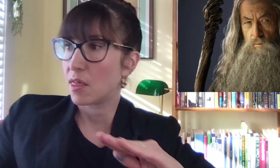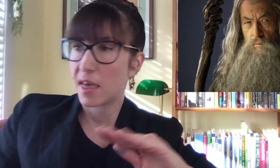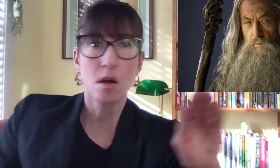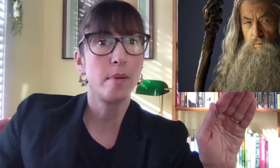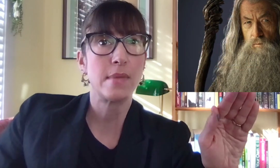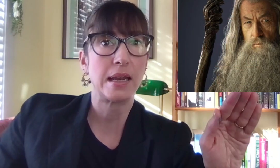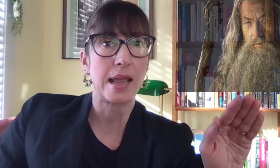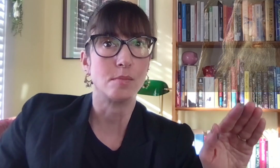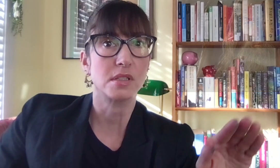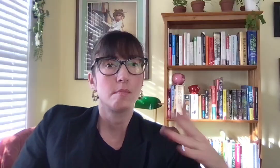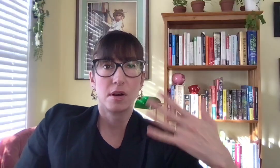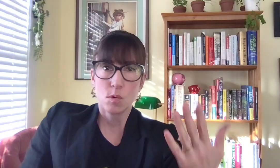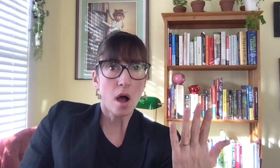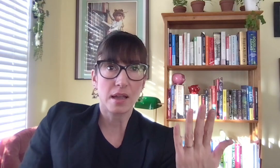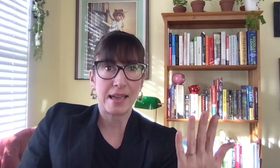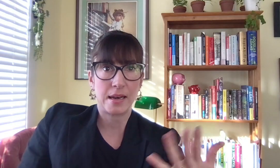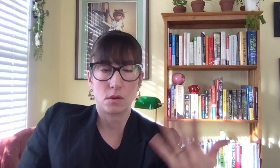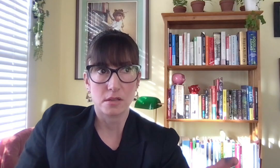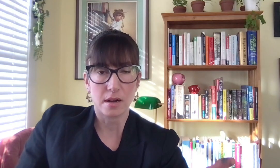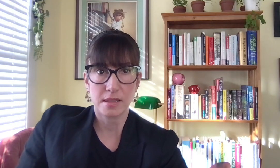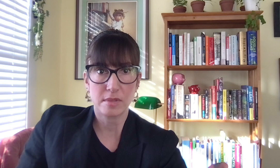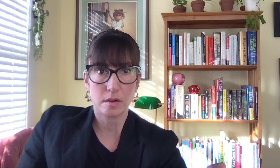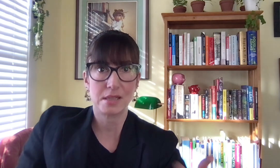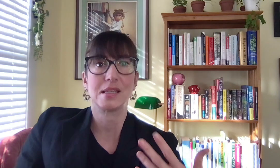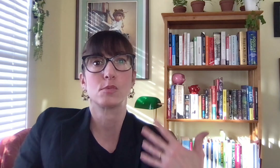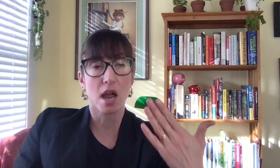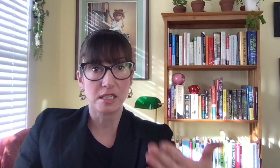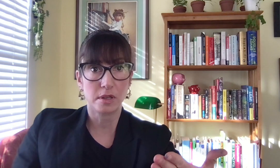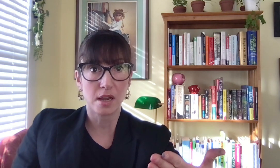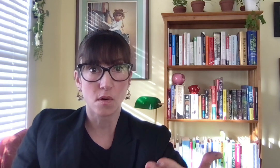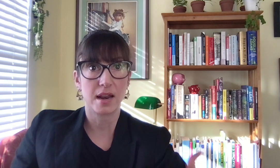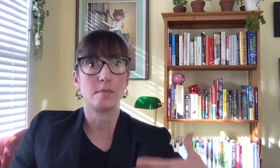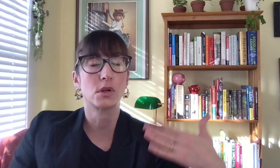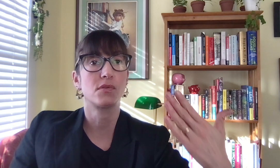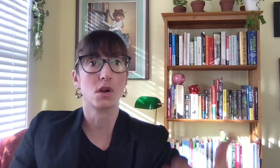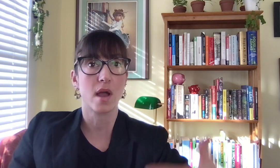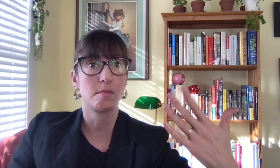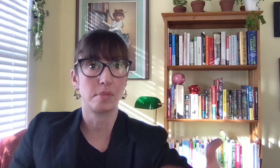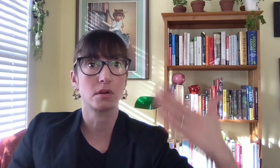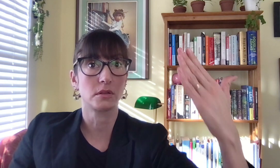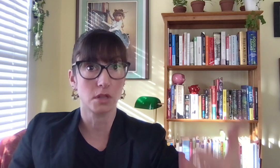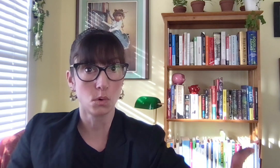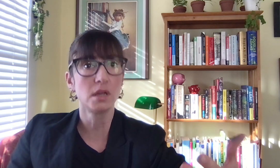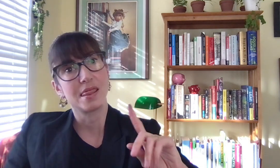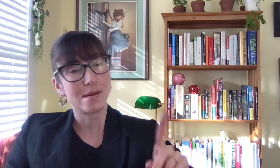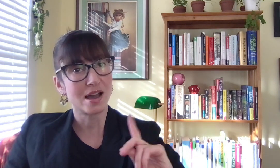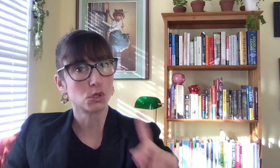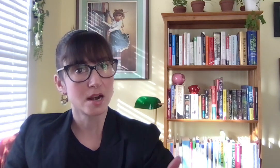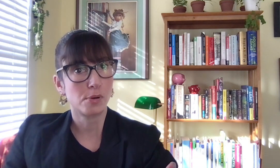They go by many names. But if you walk in and you talk to them a little bit, say, I'm trying to build my credit. I'm looking for a credit builder loan. They might try to push